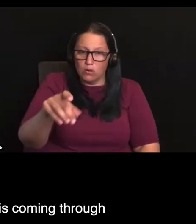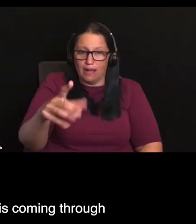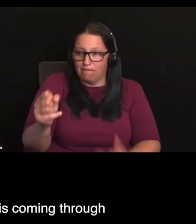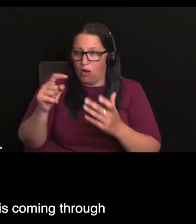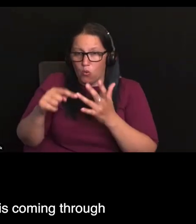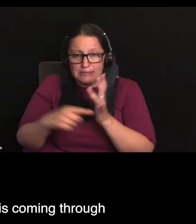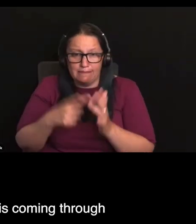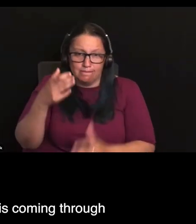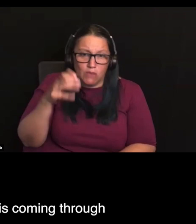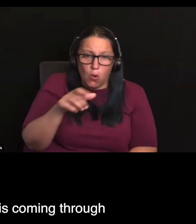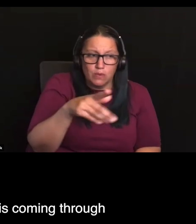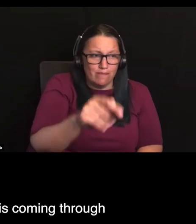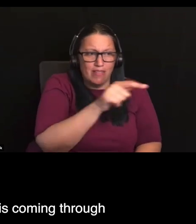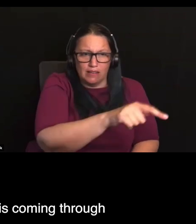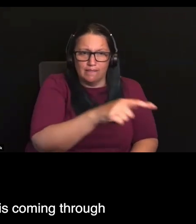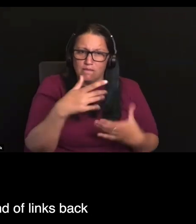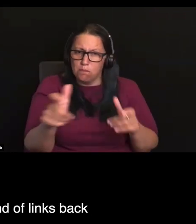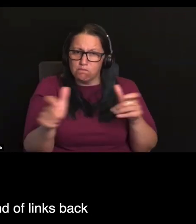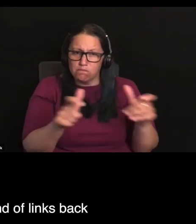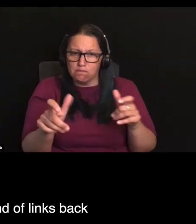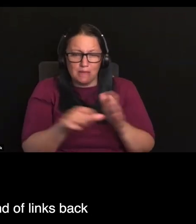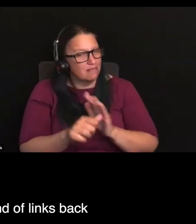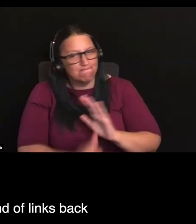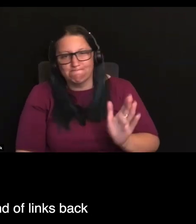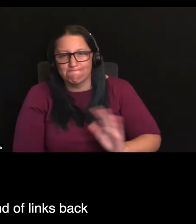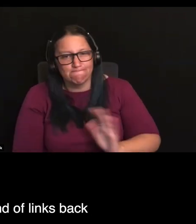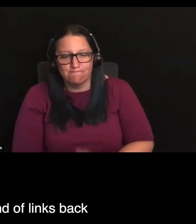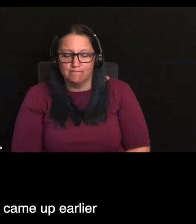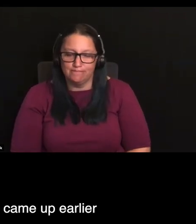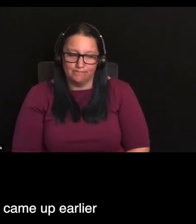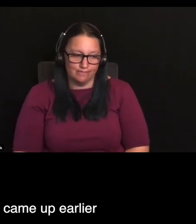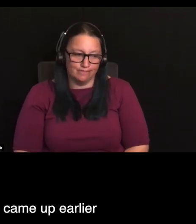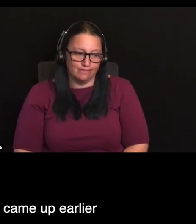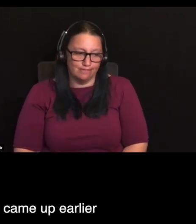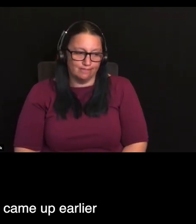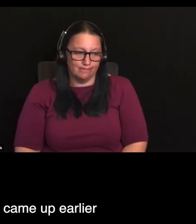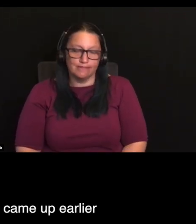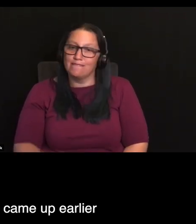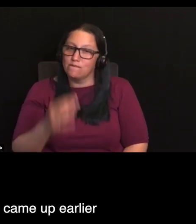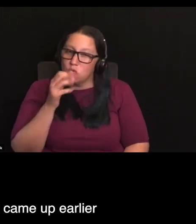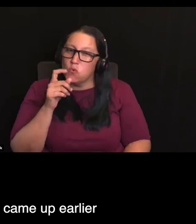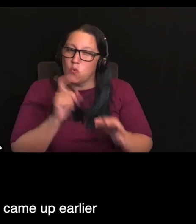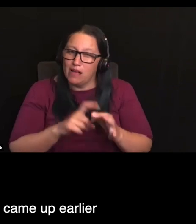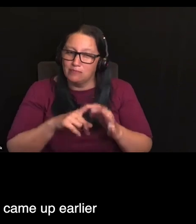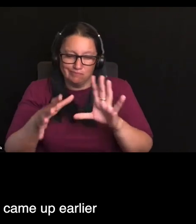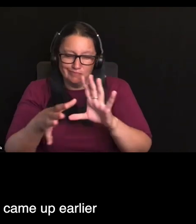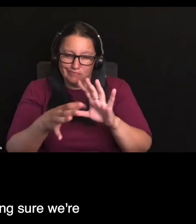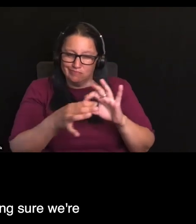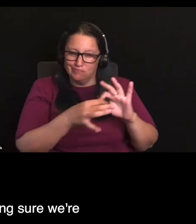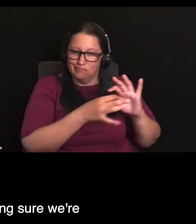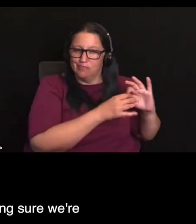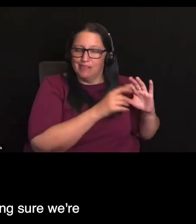Another kind of theme that I guess is coming to a few of the questions which kind of links back to the dignity of risk question that came up earlier